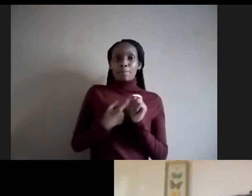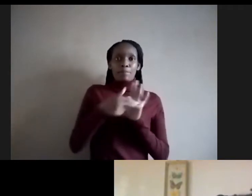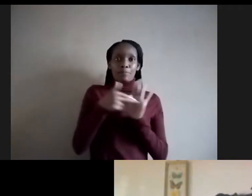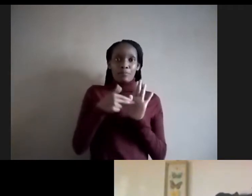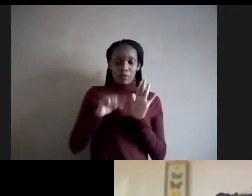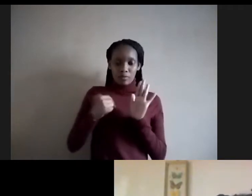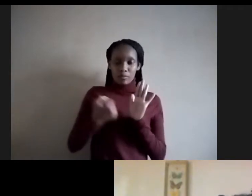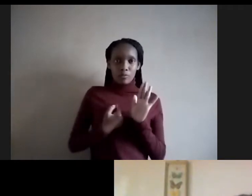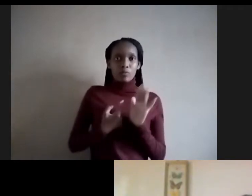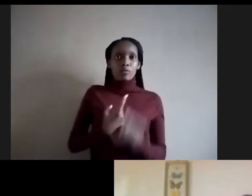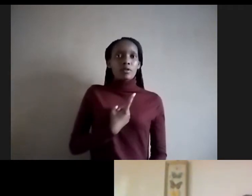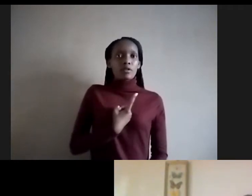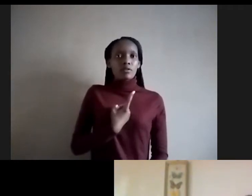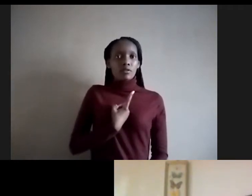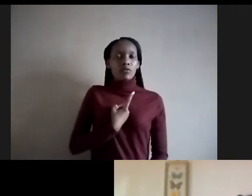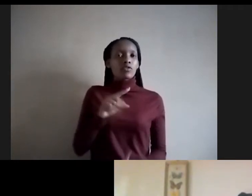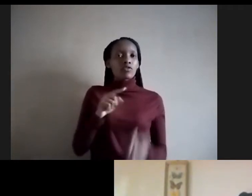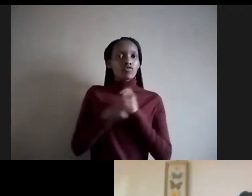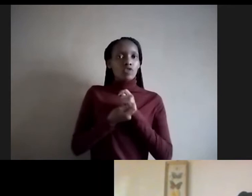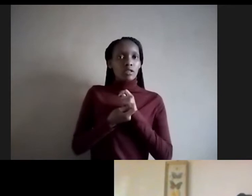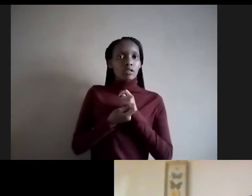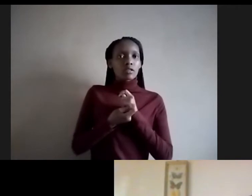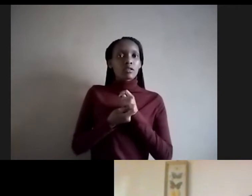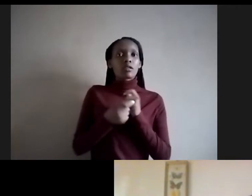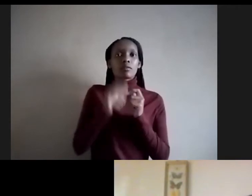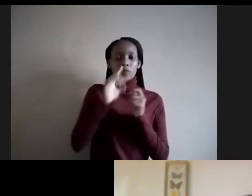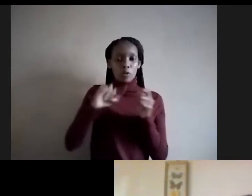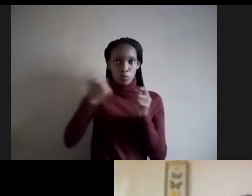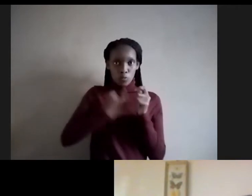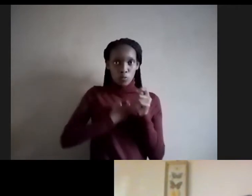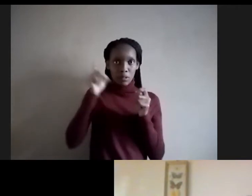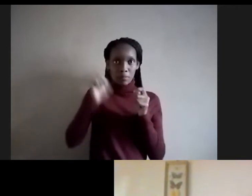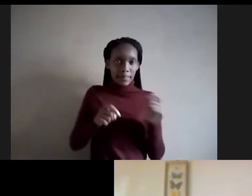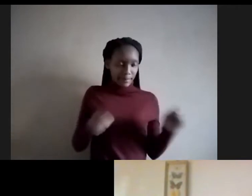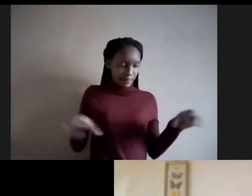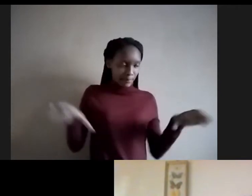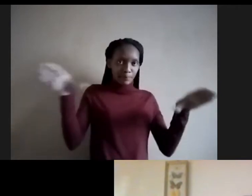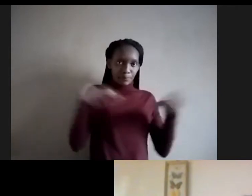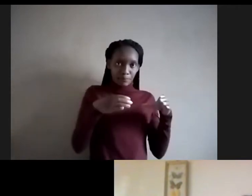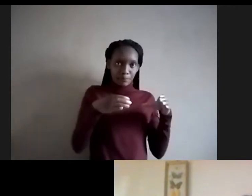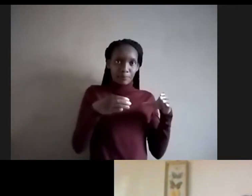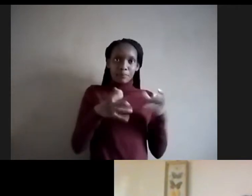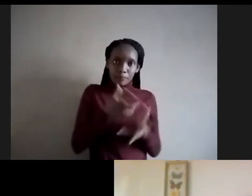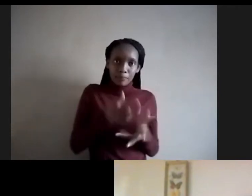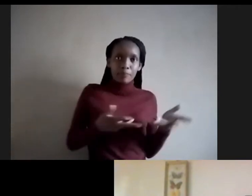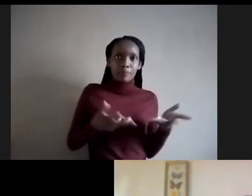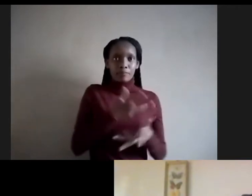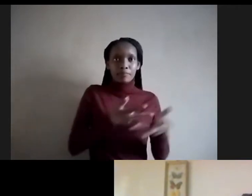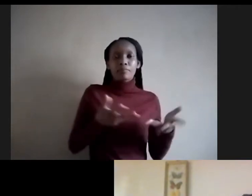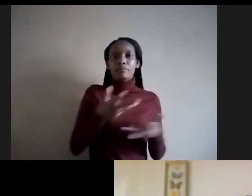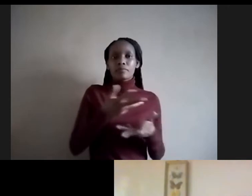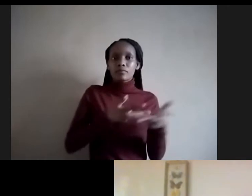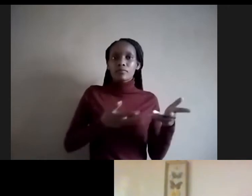responsibility to get together, dialogue, and make a way where we